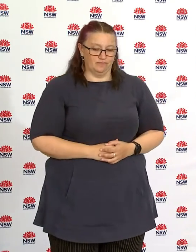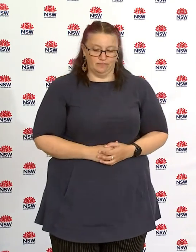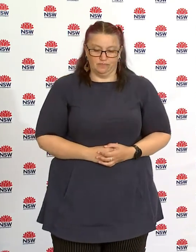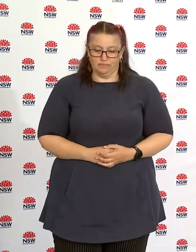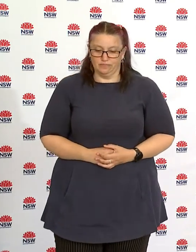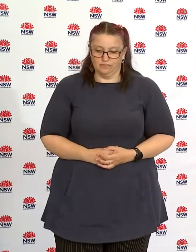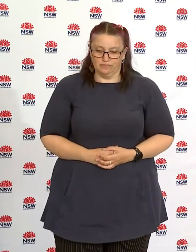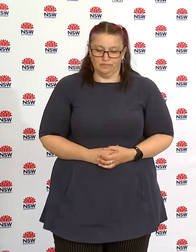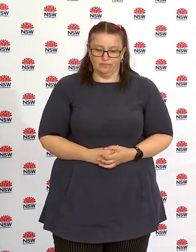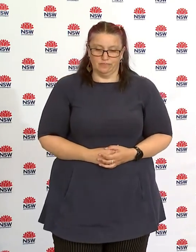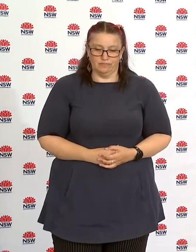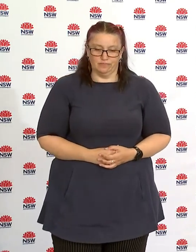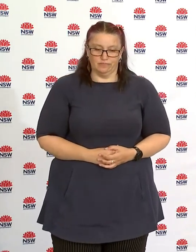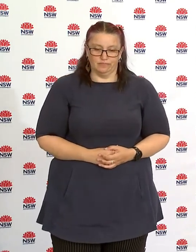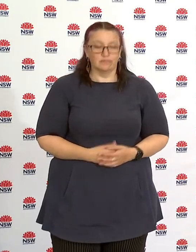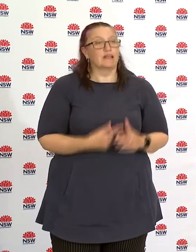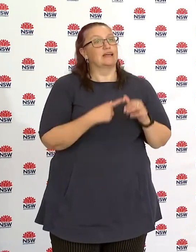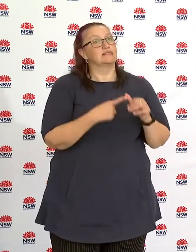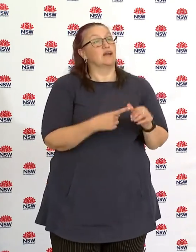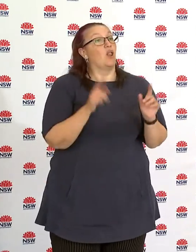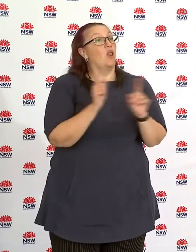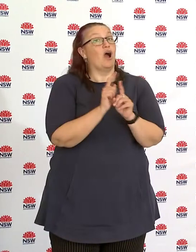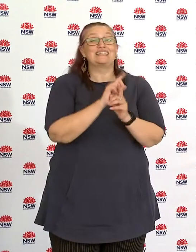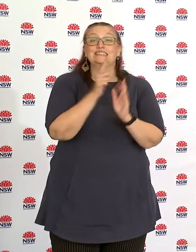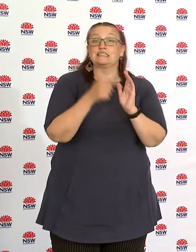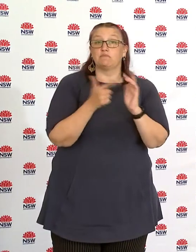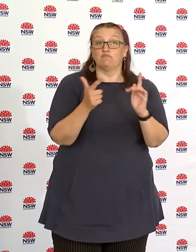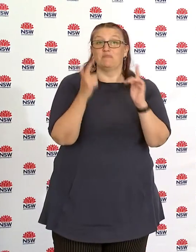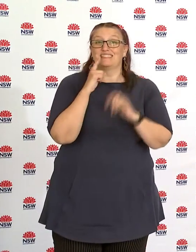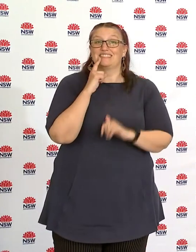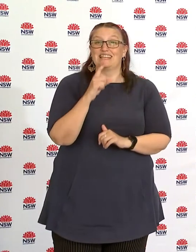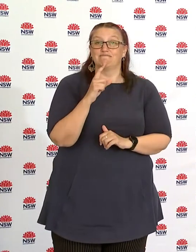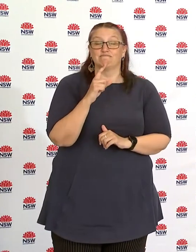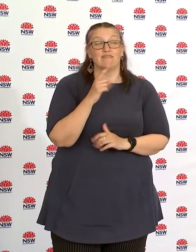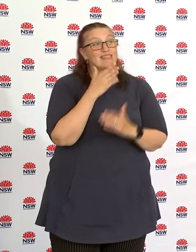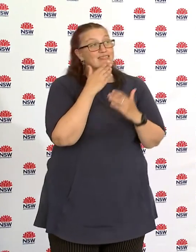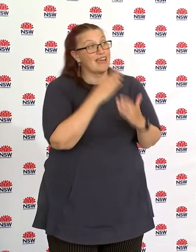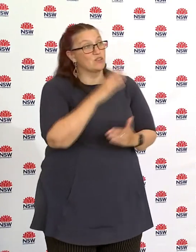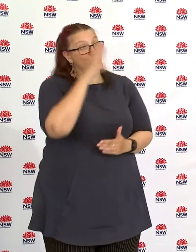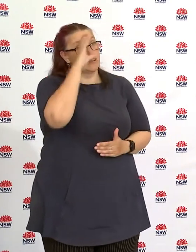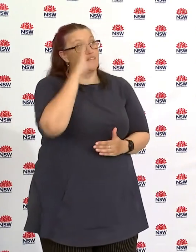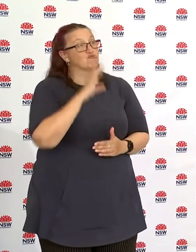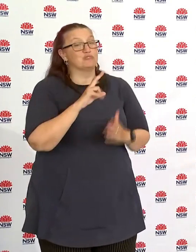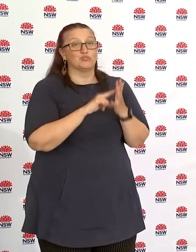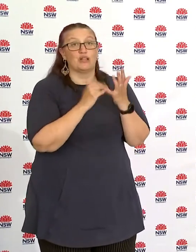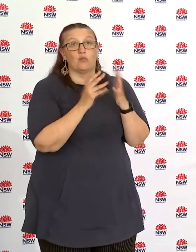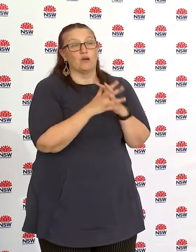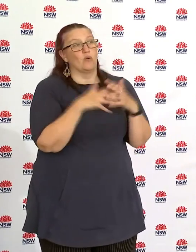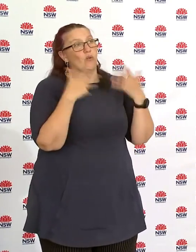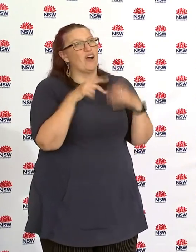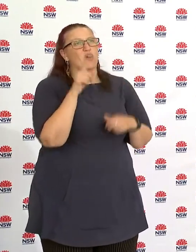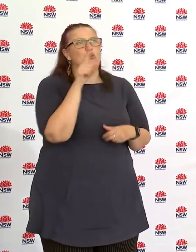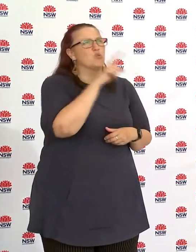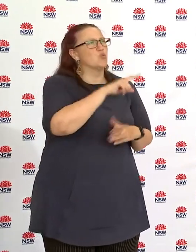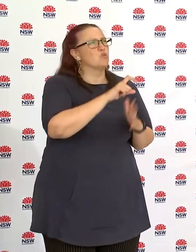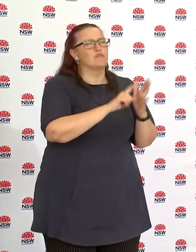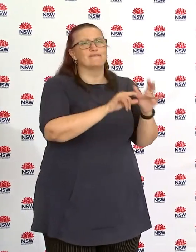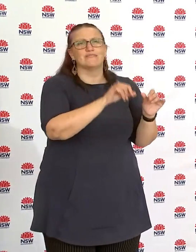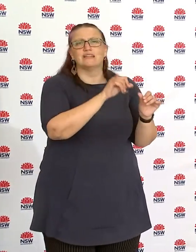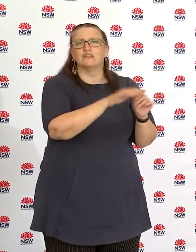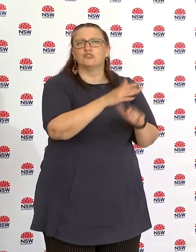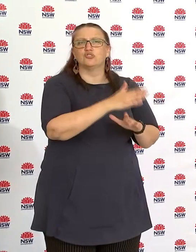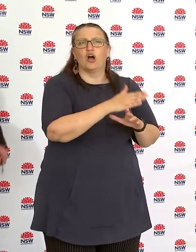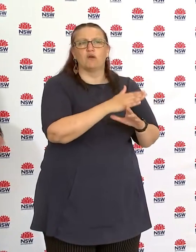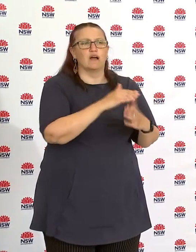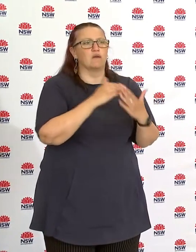for the enormous role they've played in keeping the virus out of their communities but also please know the health advice has changed in relation to astrazeneca